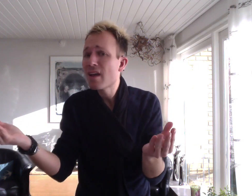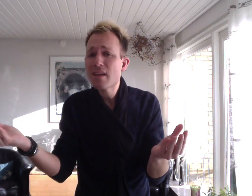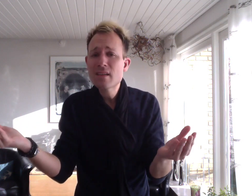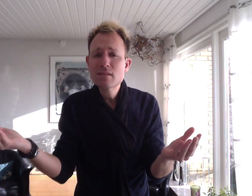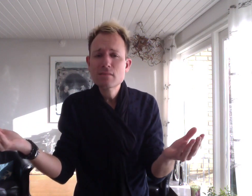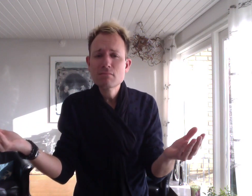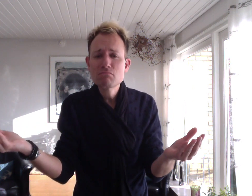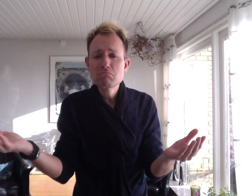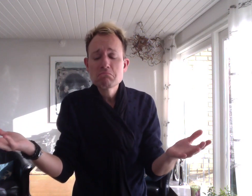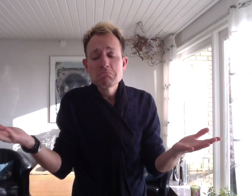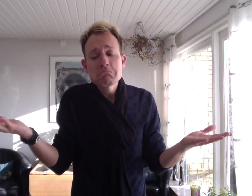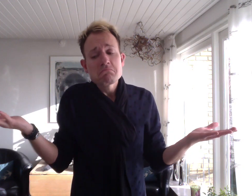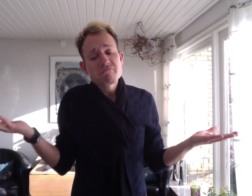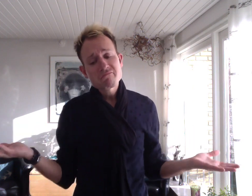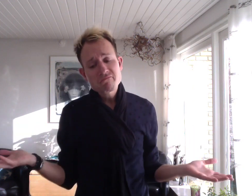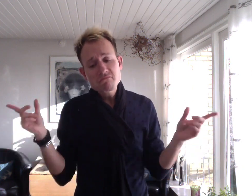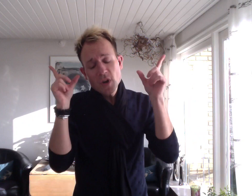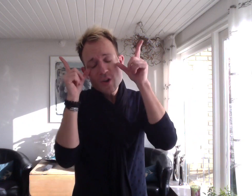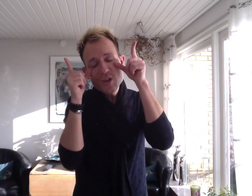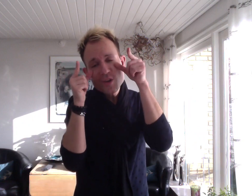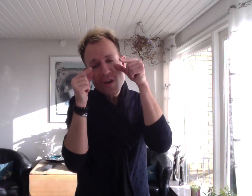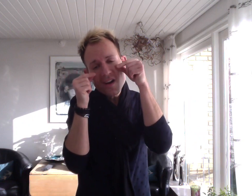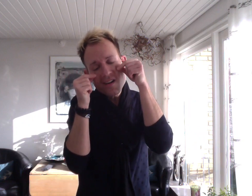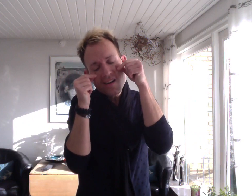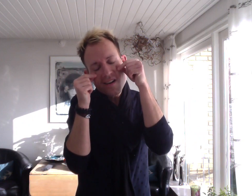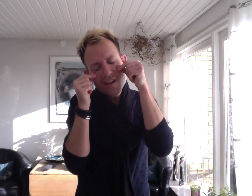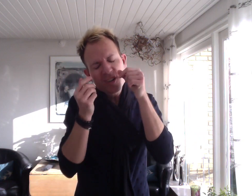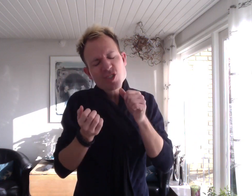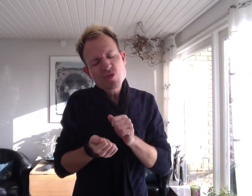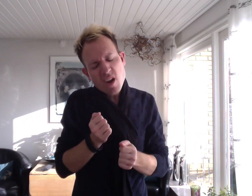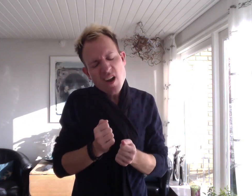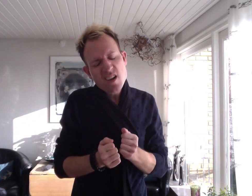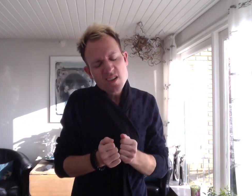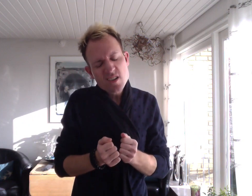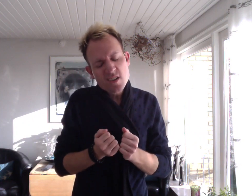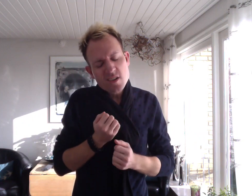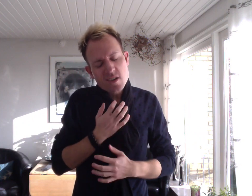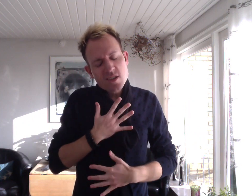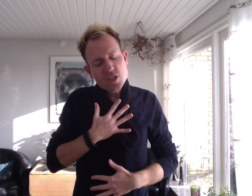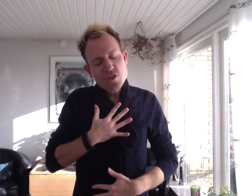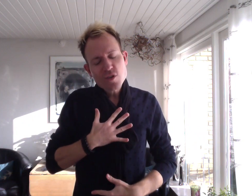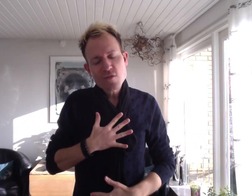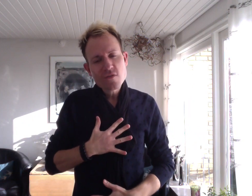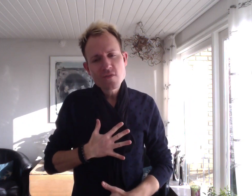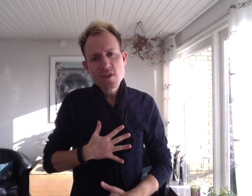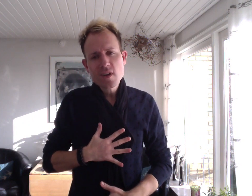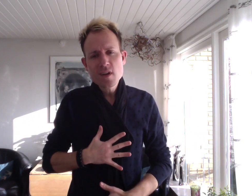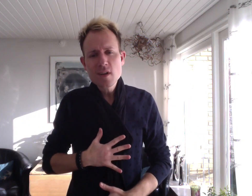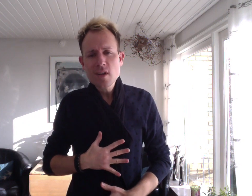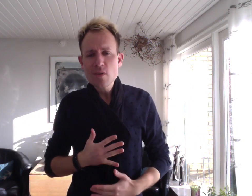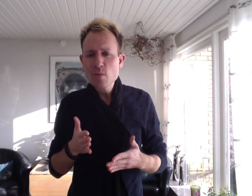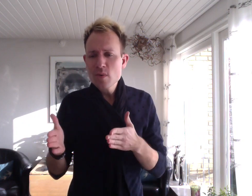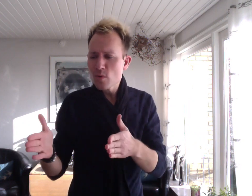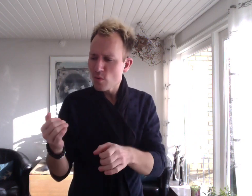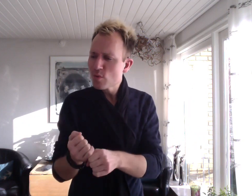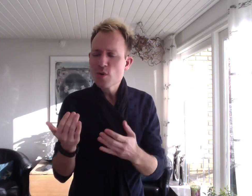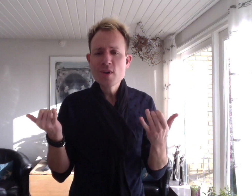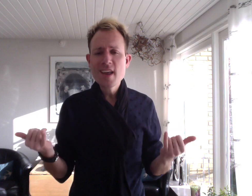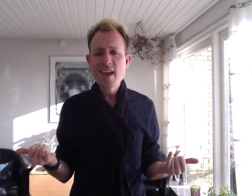Well then close your eyes and try To feel the way we do today